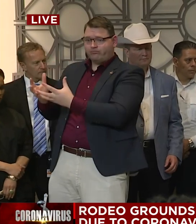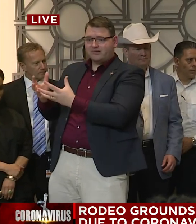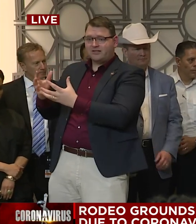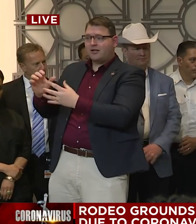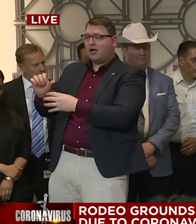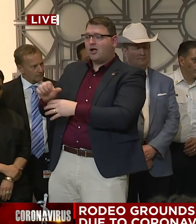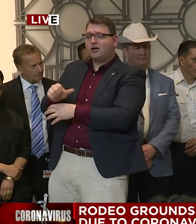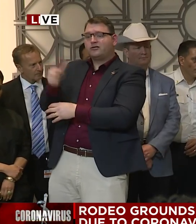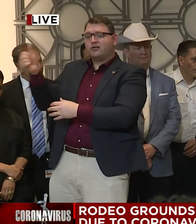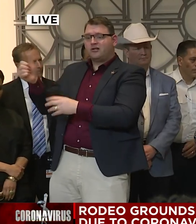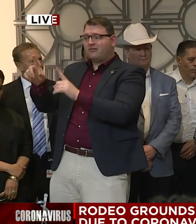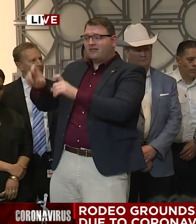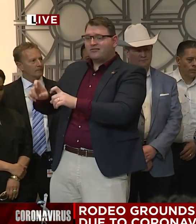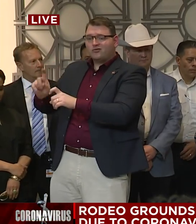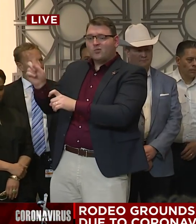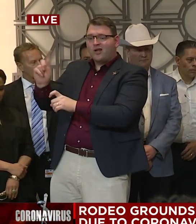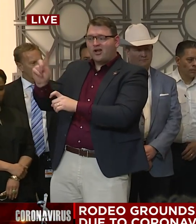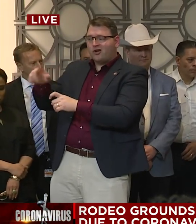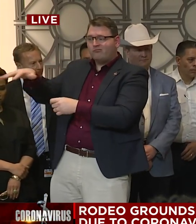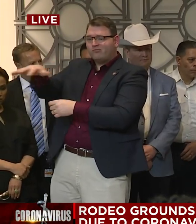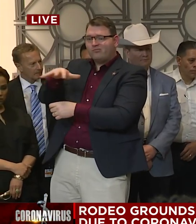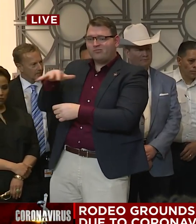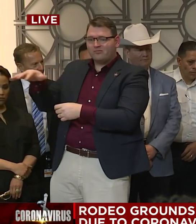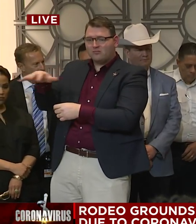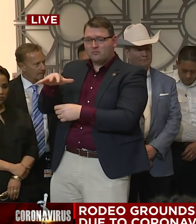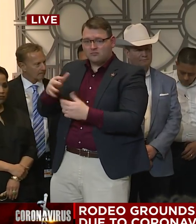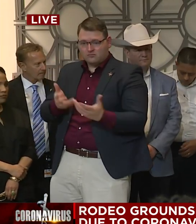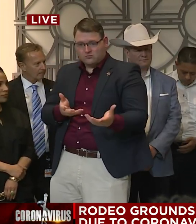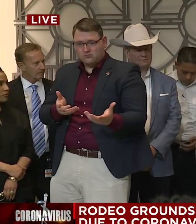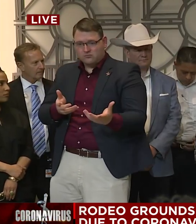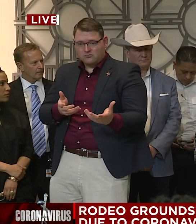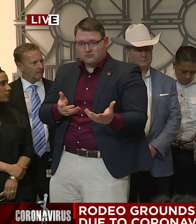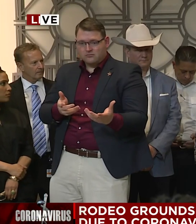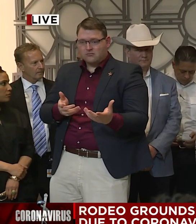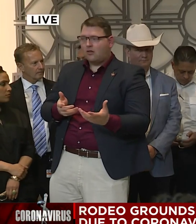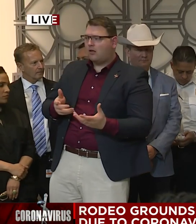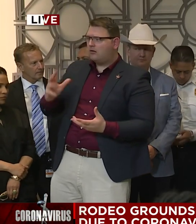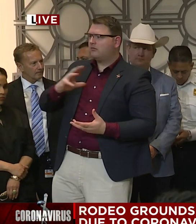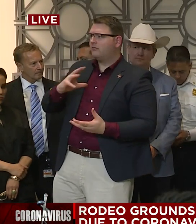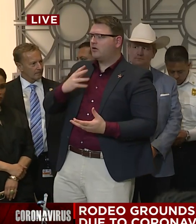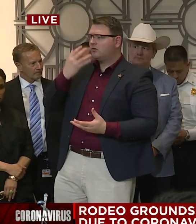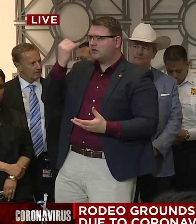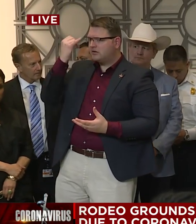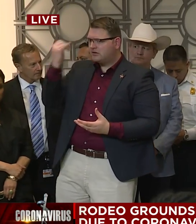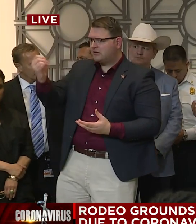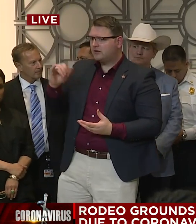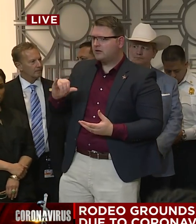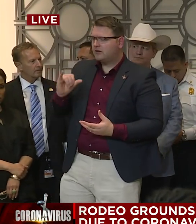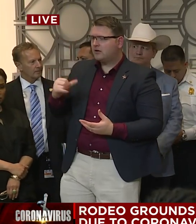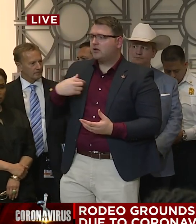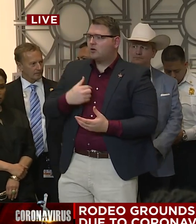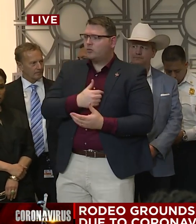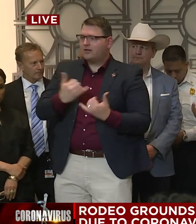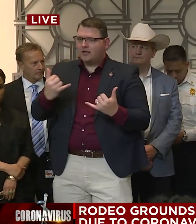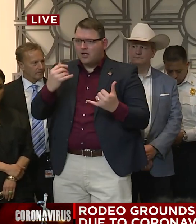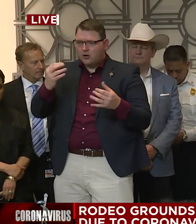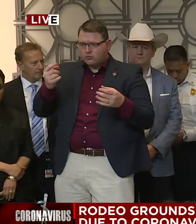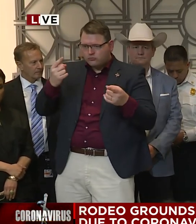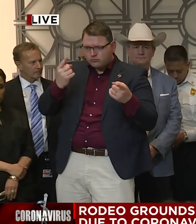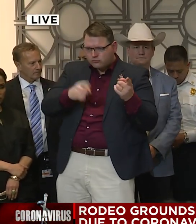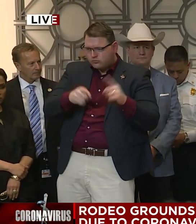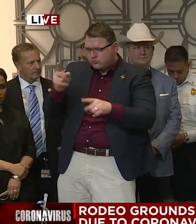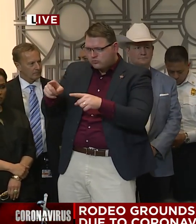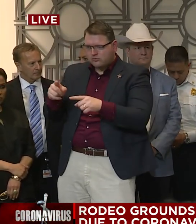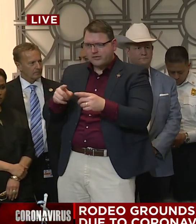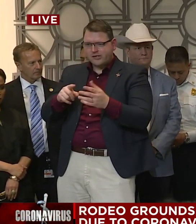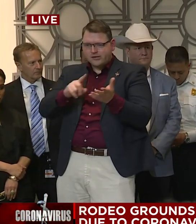planning for six situations, as well as the county, over years. And we did an inventory of our own equipment that